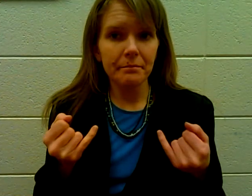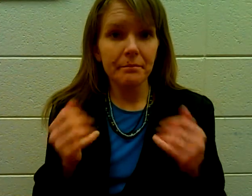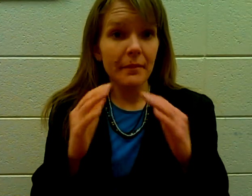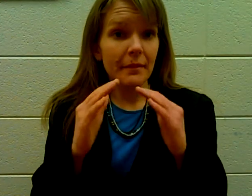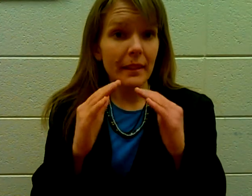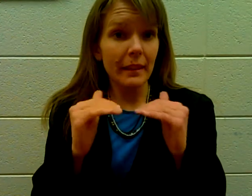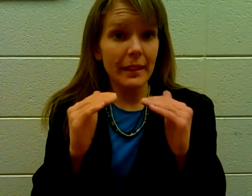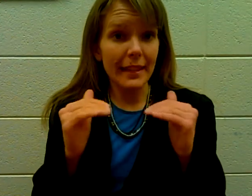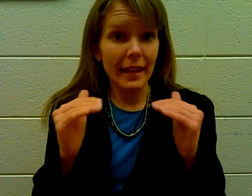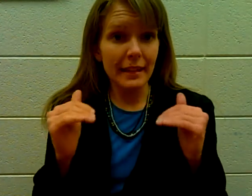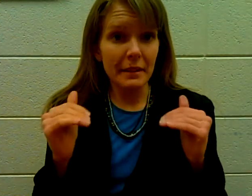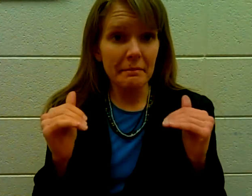Lasagna.